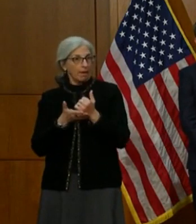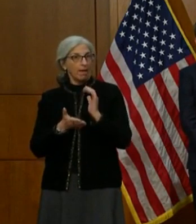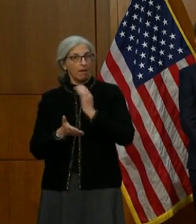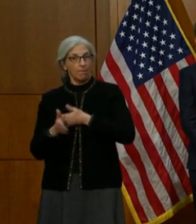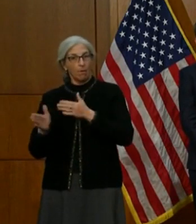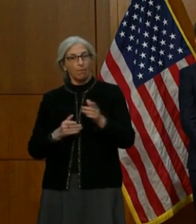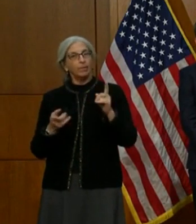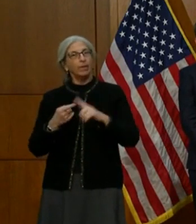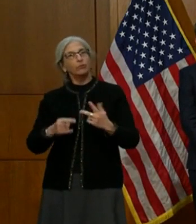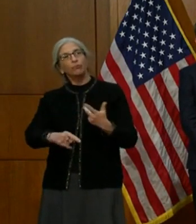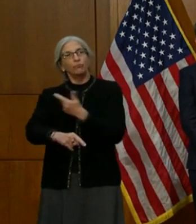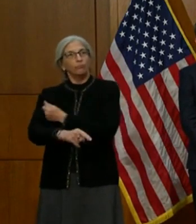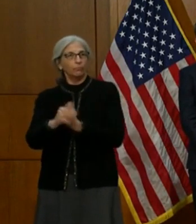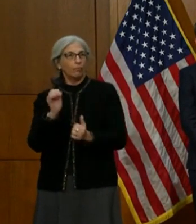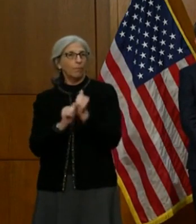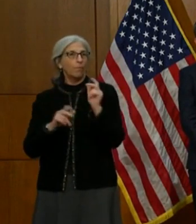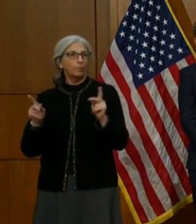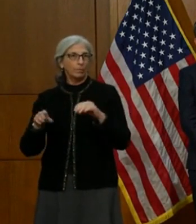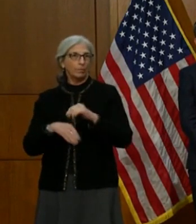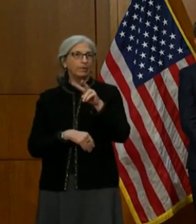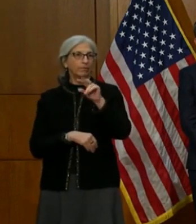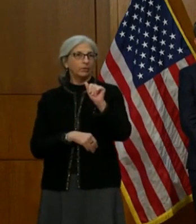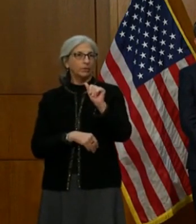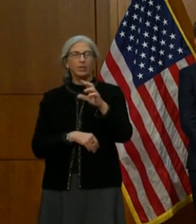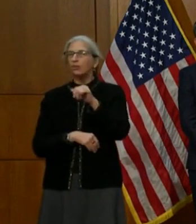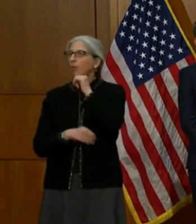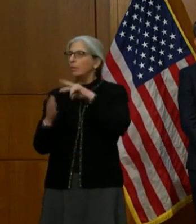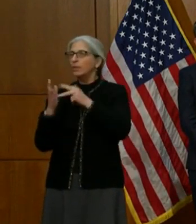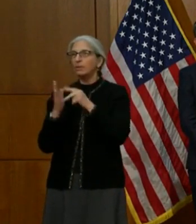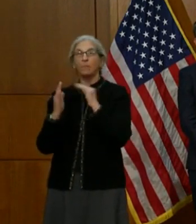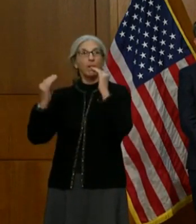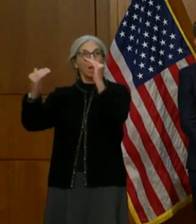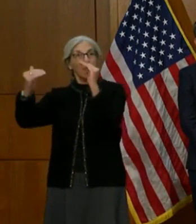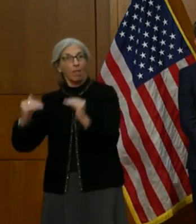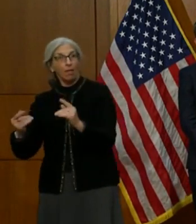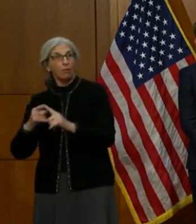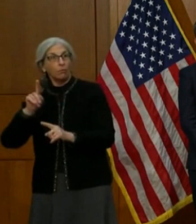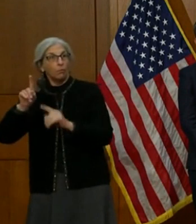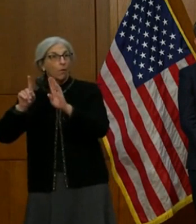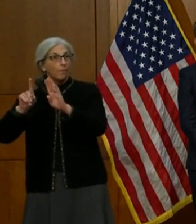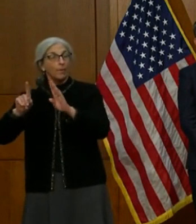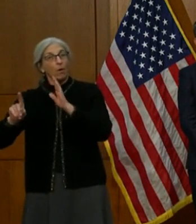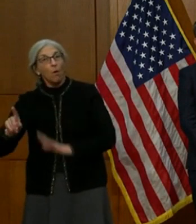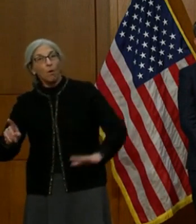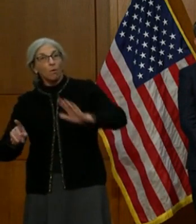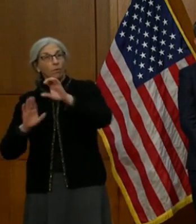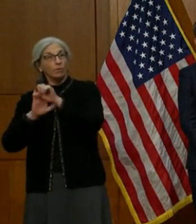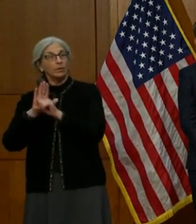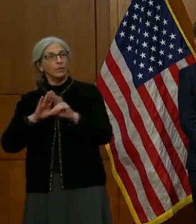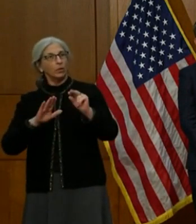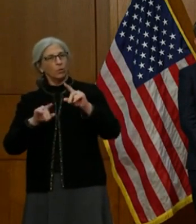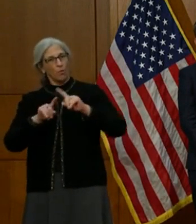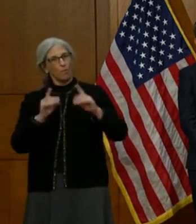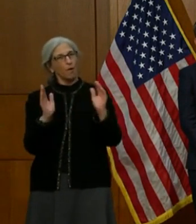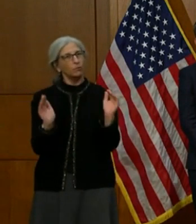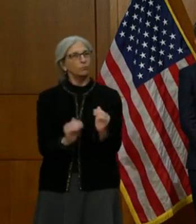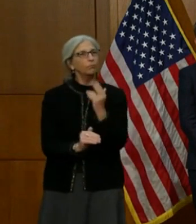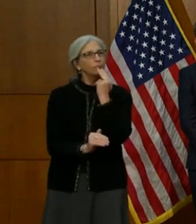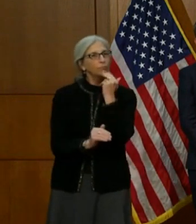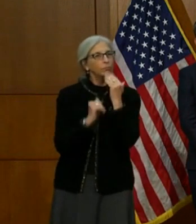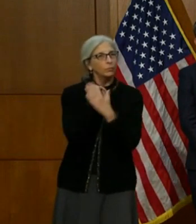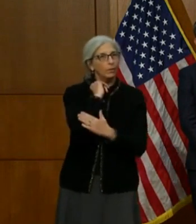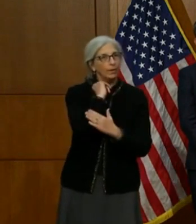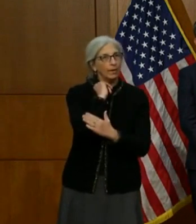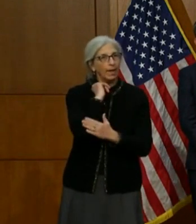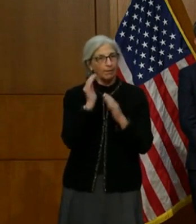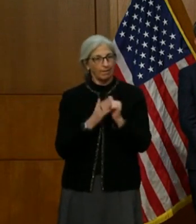So there's an example that's not going to 1B statewide, but it's a local operational decision and that flexibility